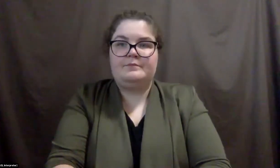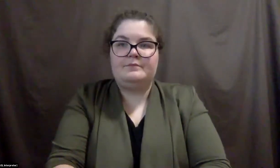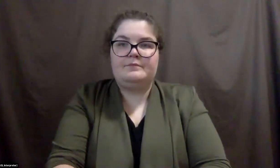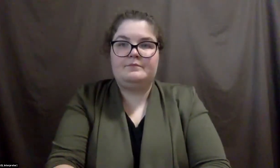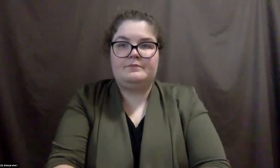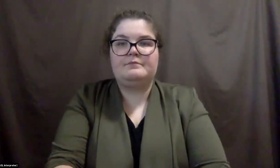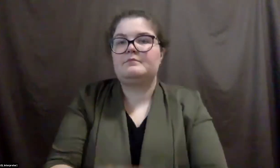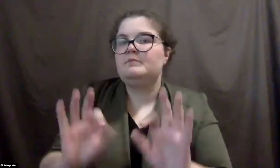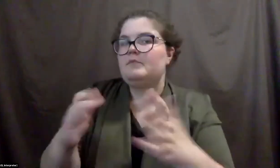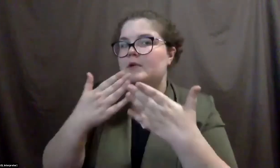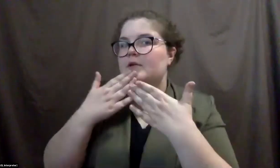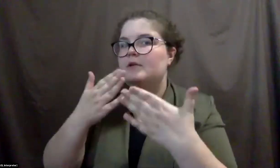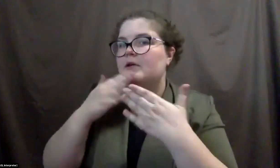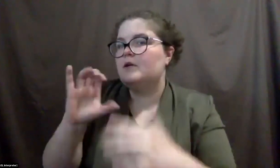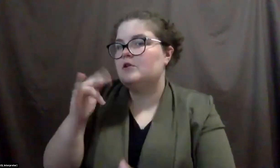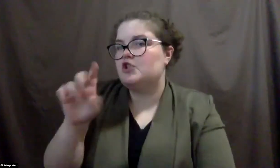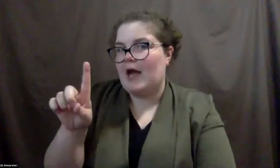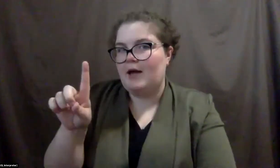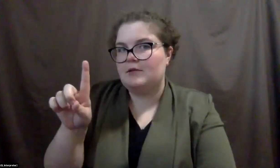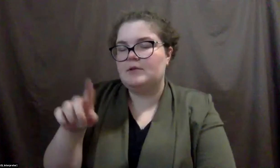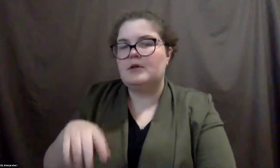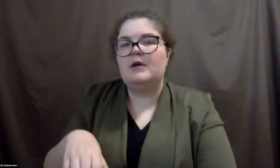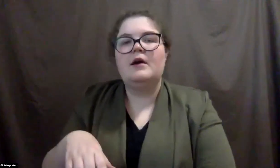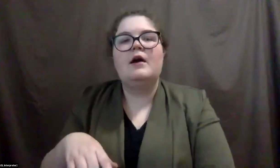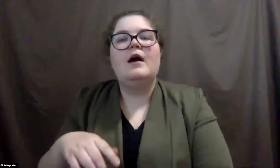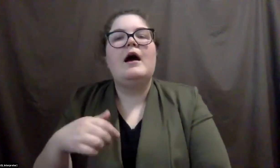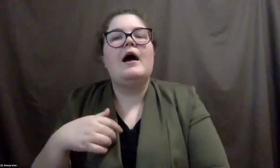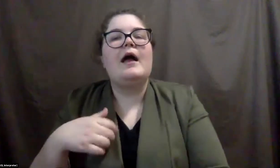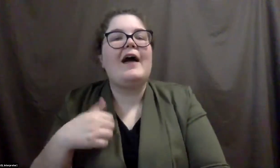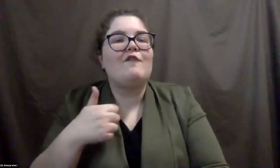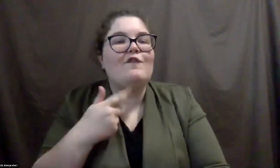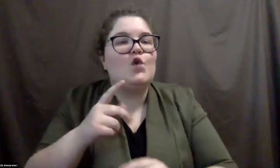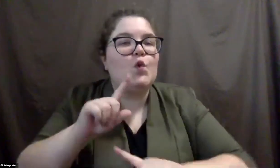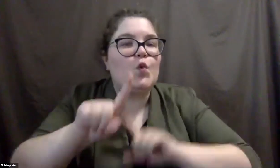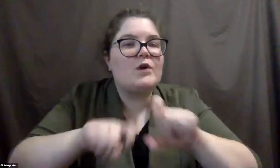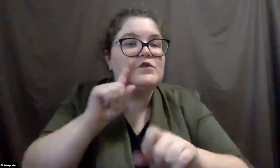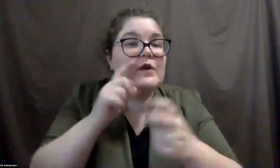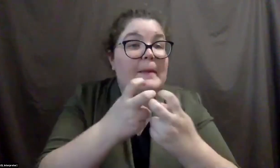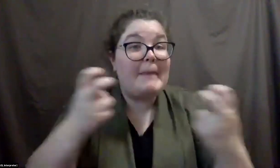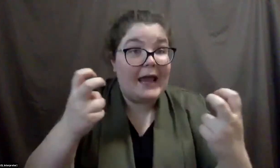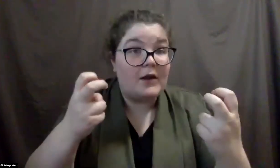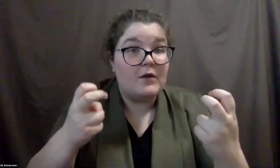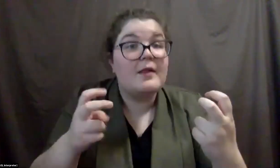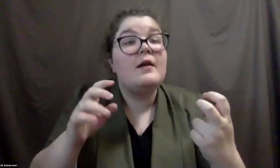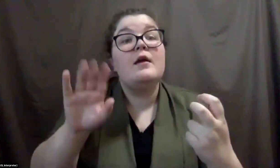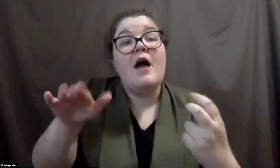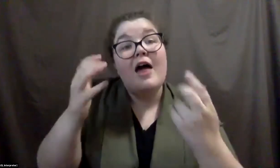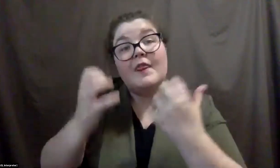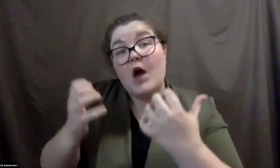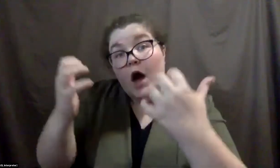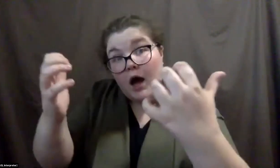Thanks, Chad. Um, I have a couple more questions for the panel, but if you have any questions, please put them in the chat box.